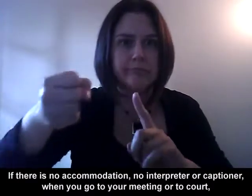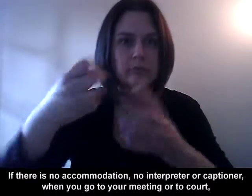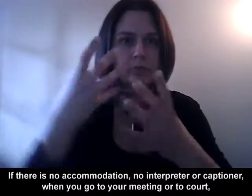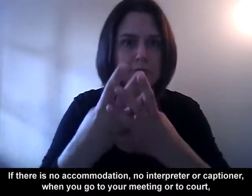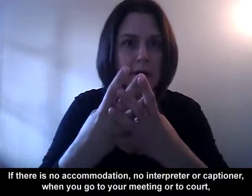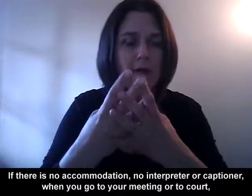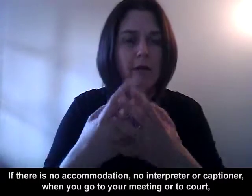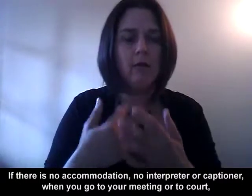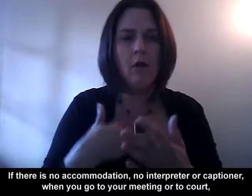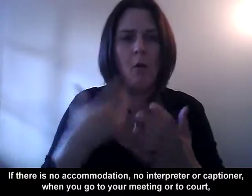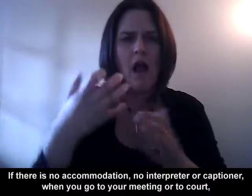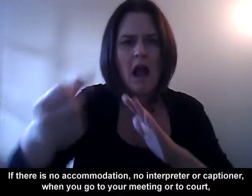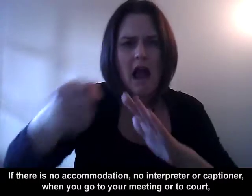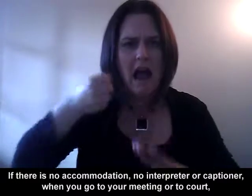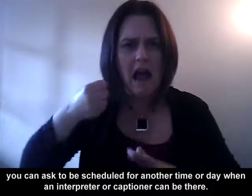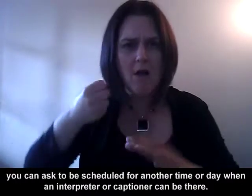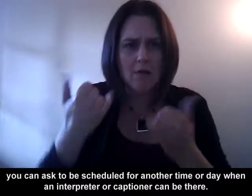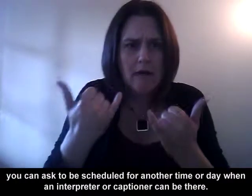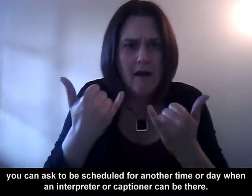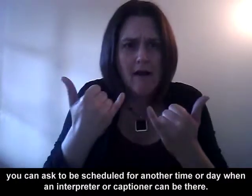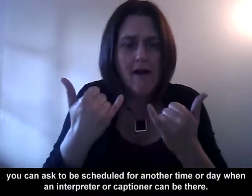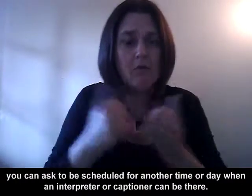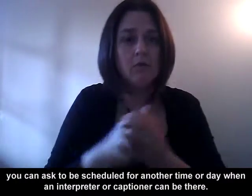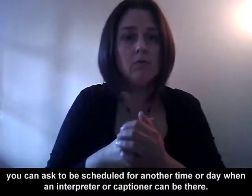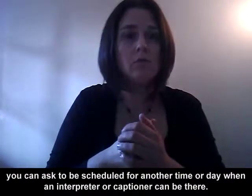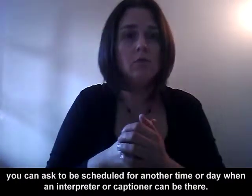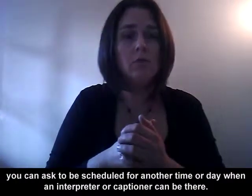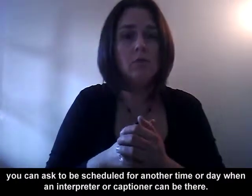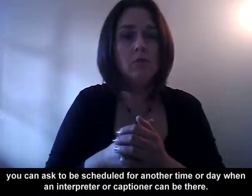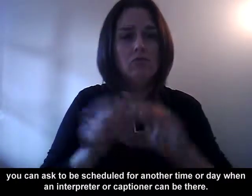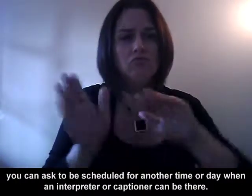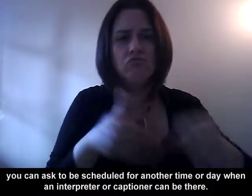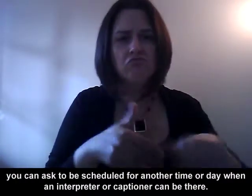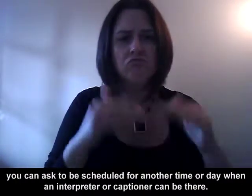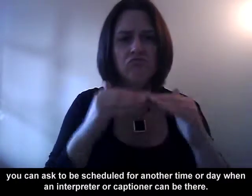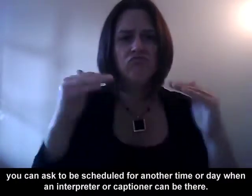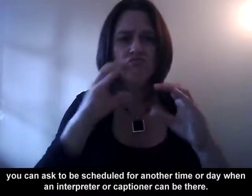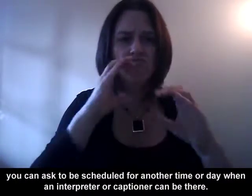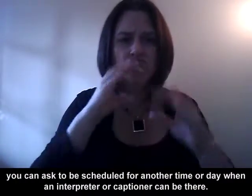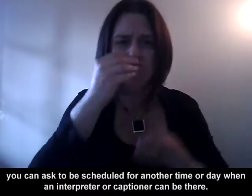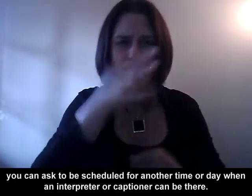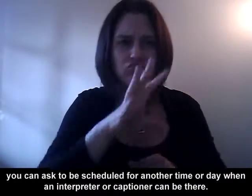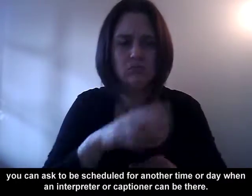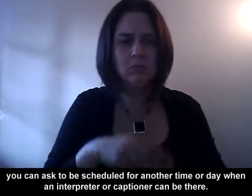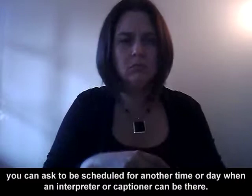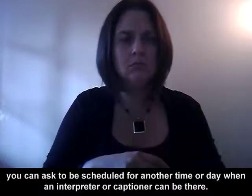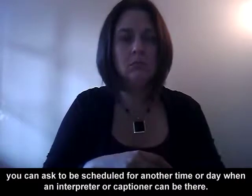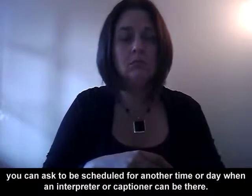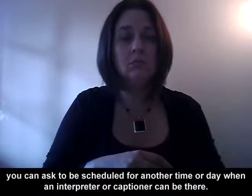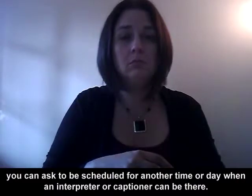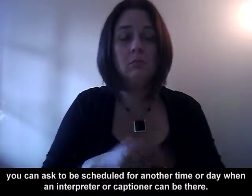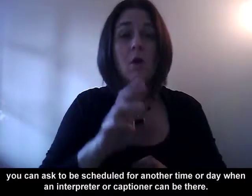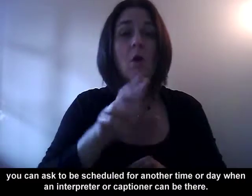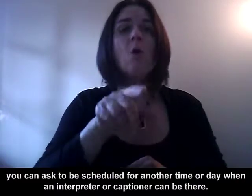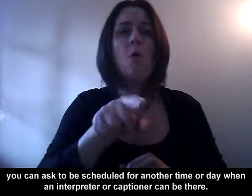when you go to your meeting or court, you can ask to be scheduled for another time or day when an interpreter or captioner can be there.